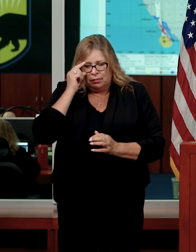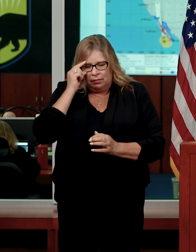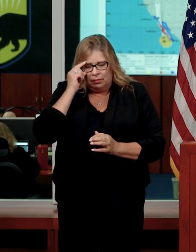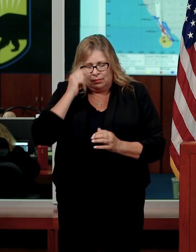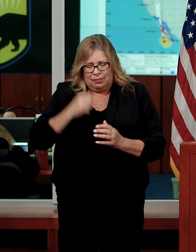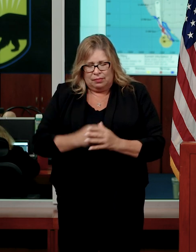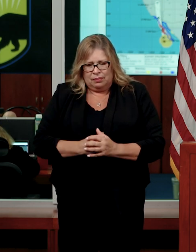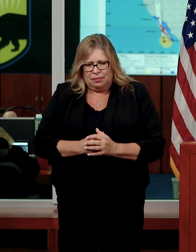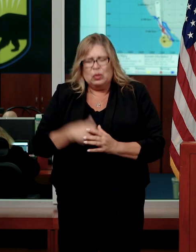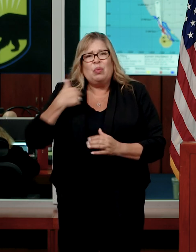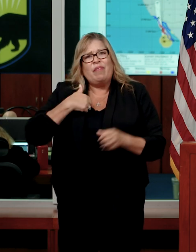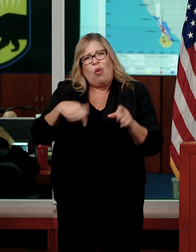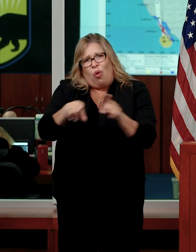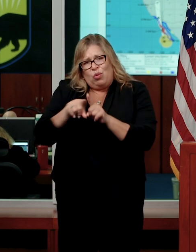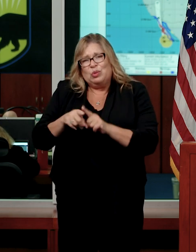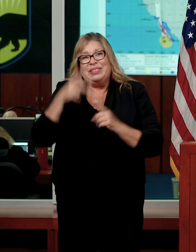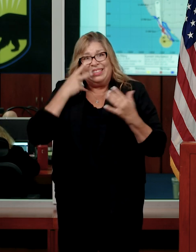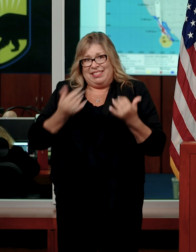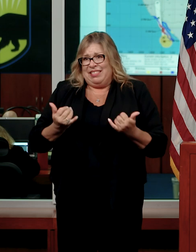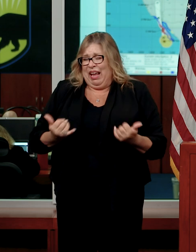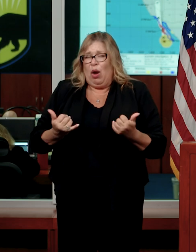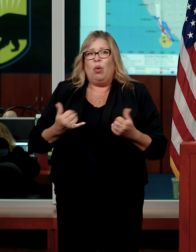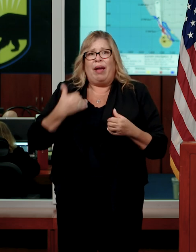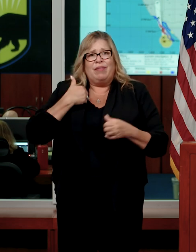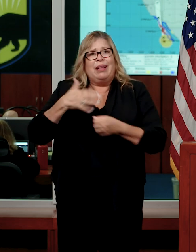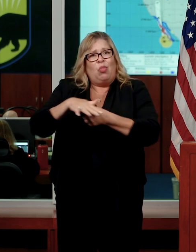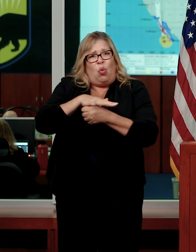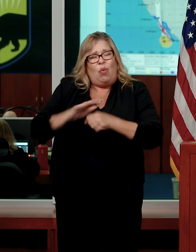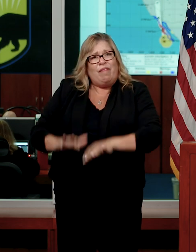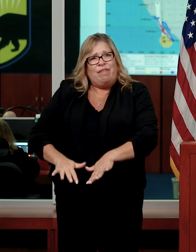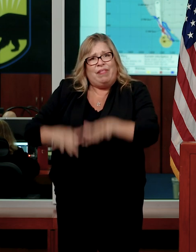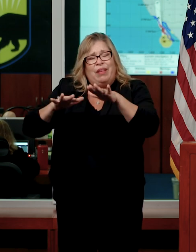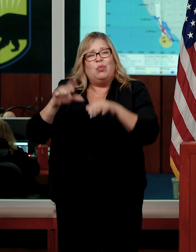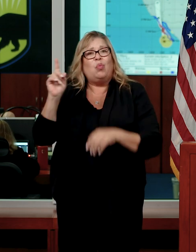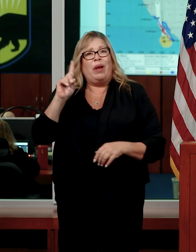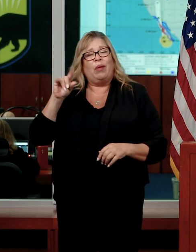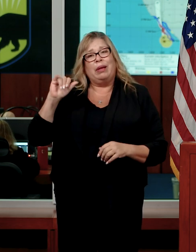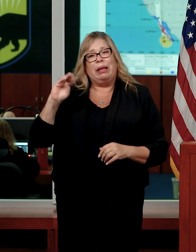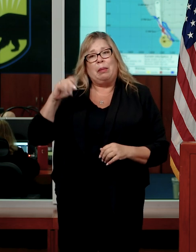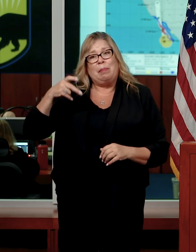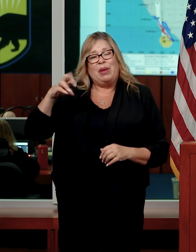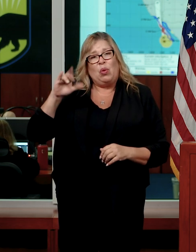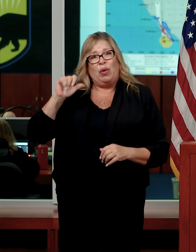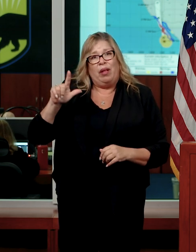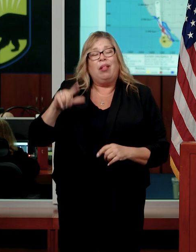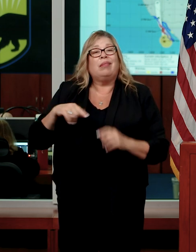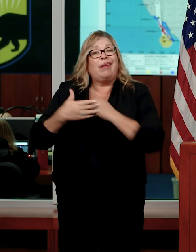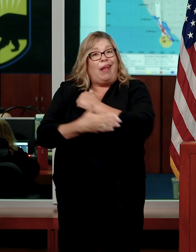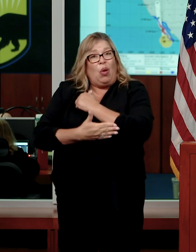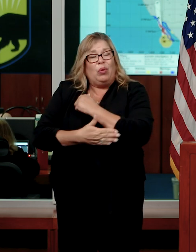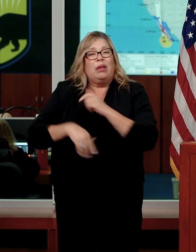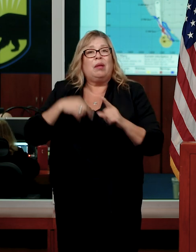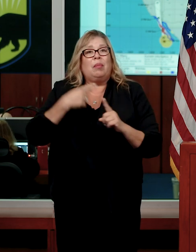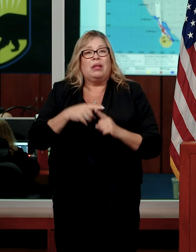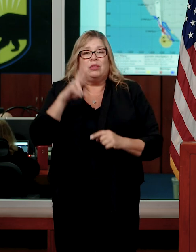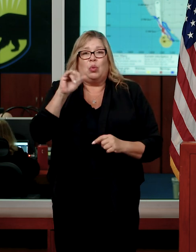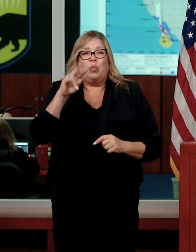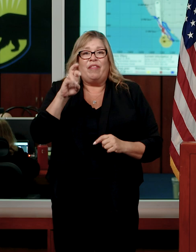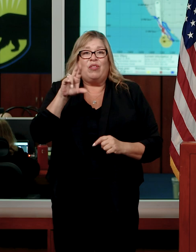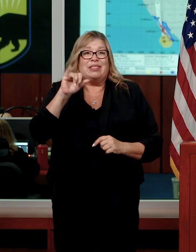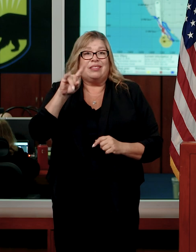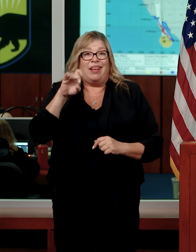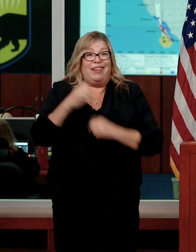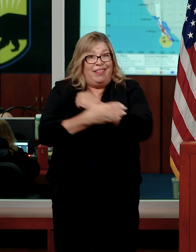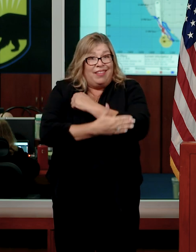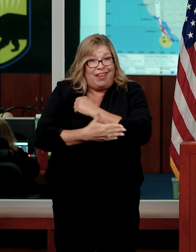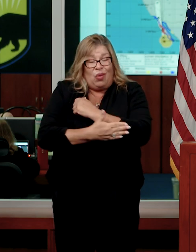in real time, local flooding in Imperial and Riverside counties. And we are taking those precautions and closing those roadways